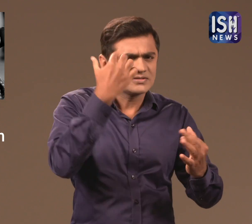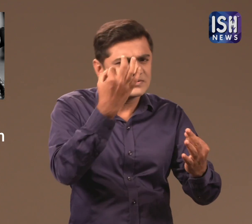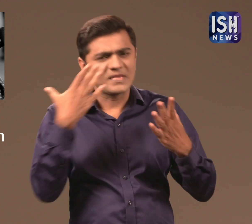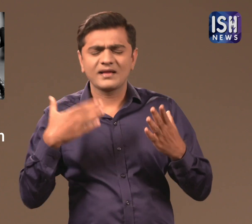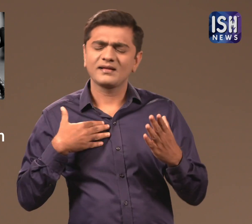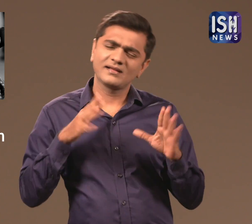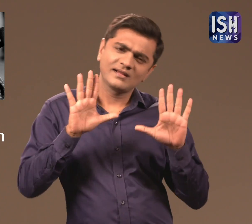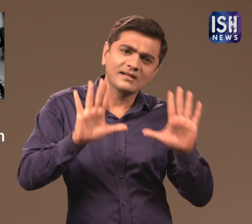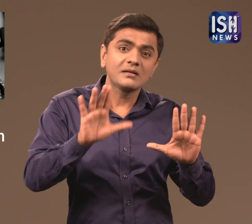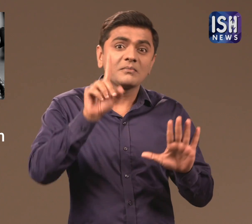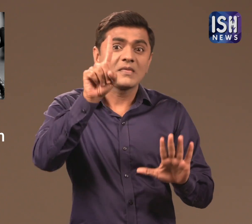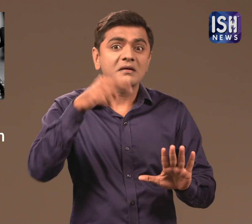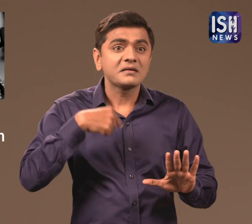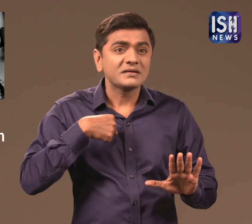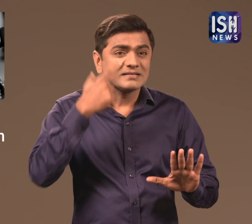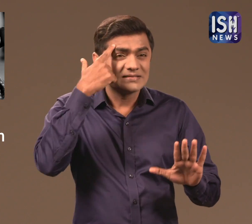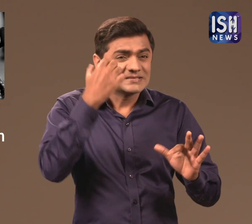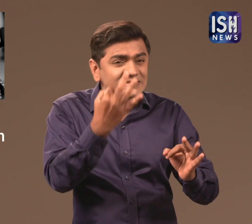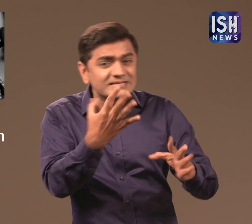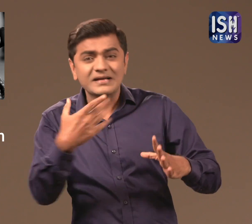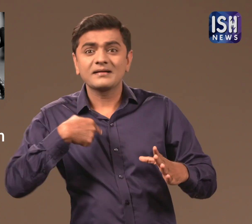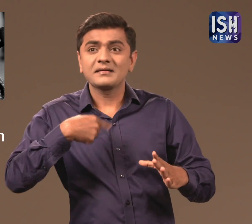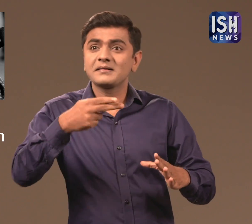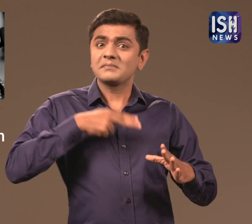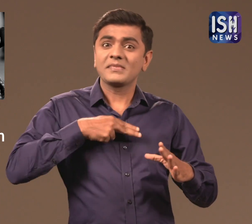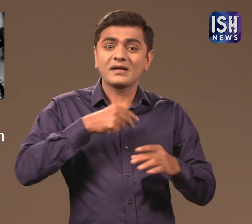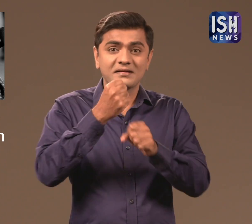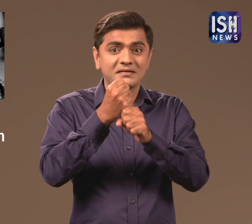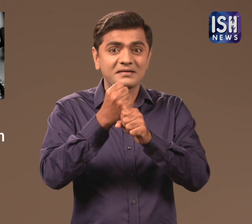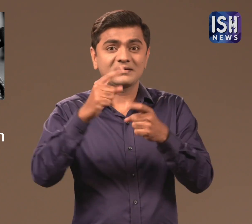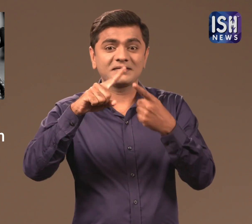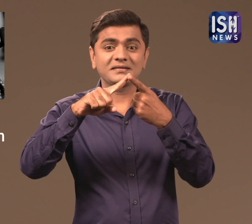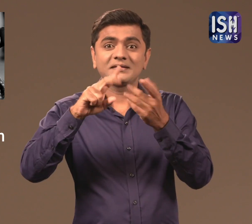He said that he considers himself smart but not quite a genius.